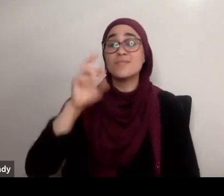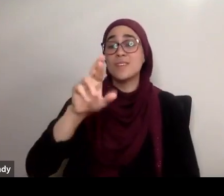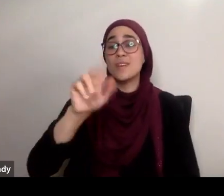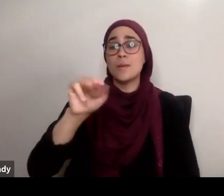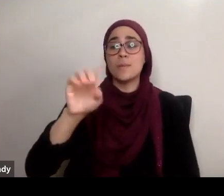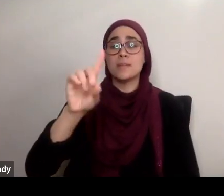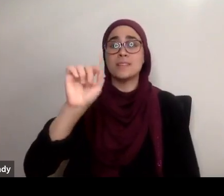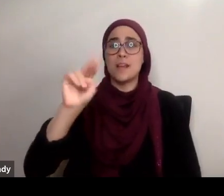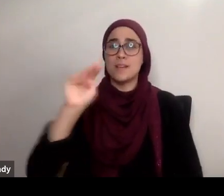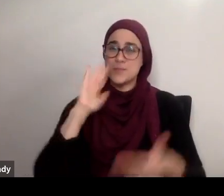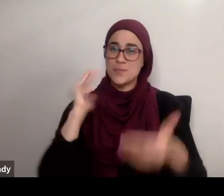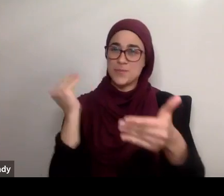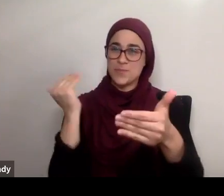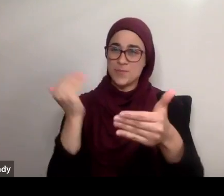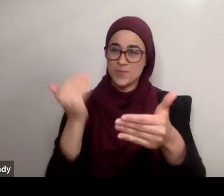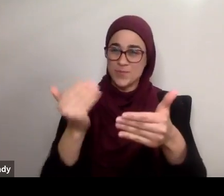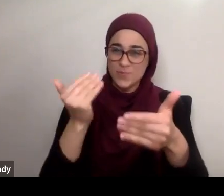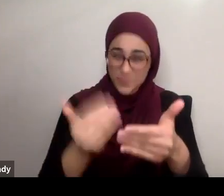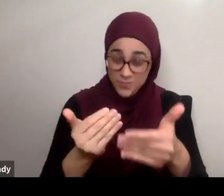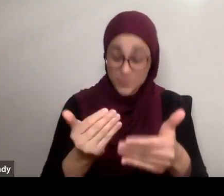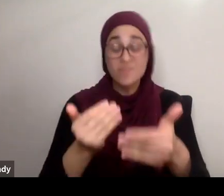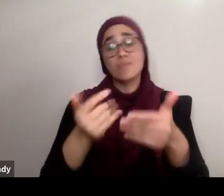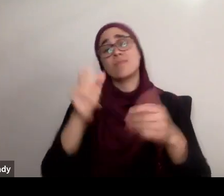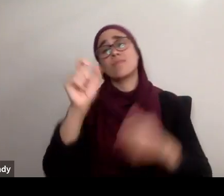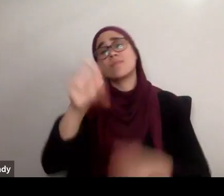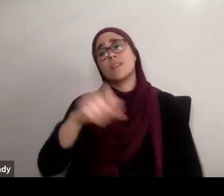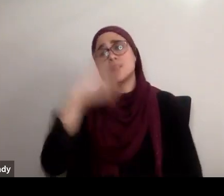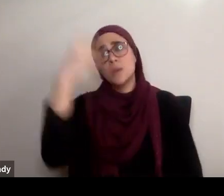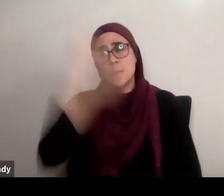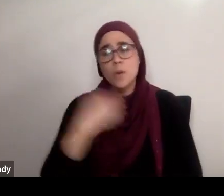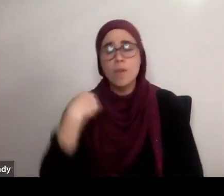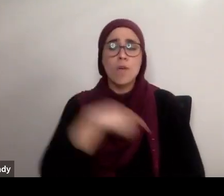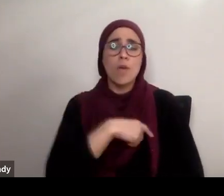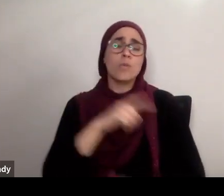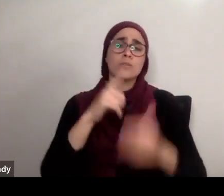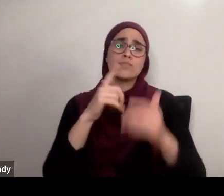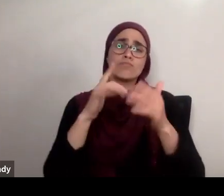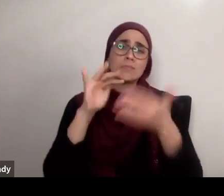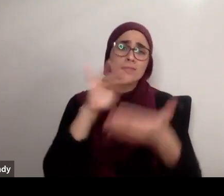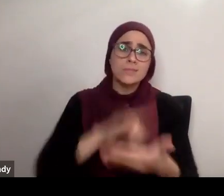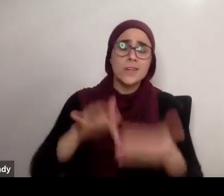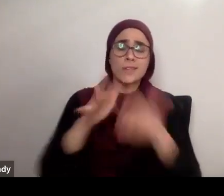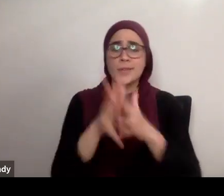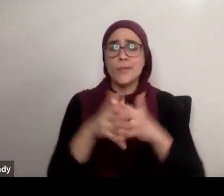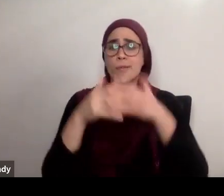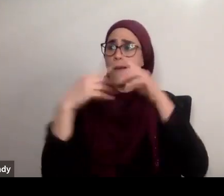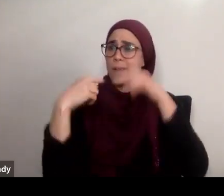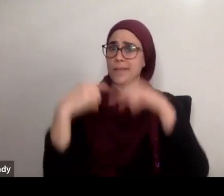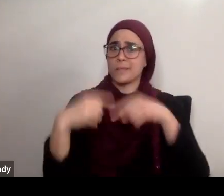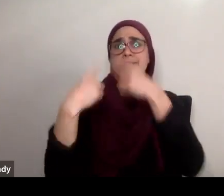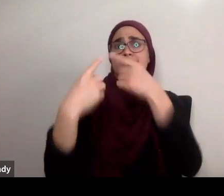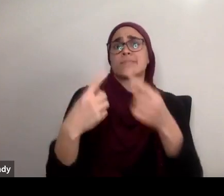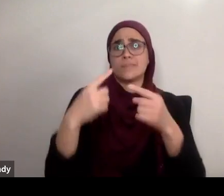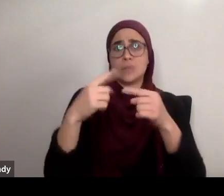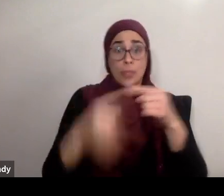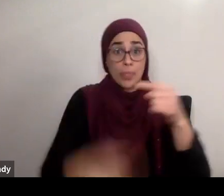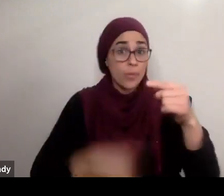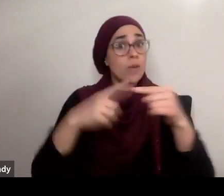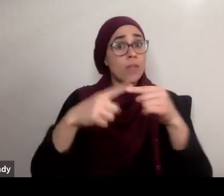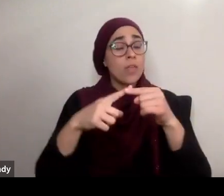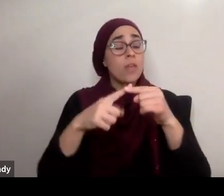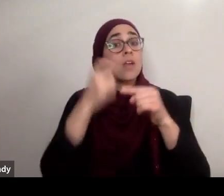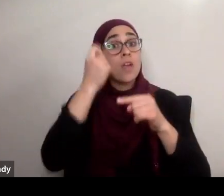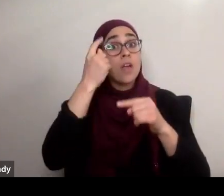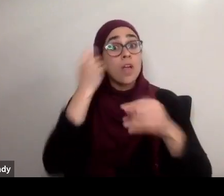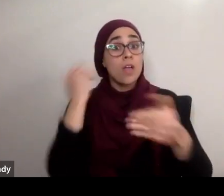'an throughout the year, but as we approach Ramadan, my encouragement to myself and everybody who's here is to spend as much time